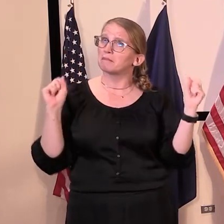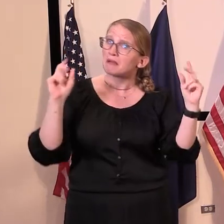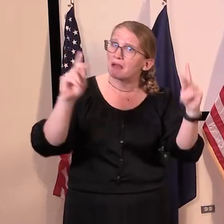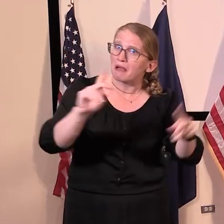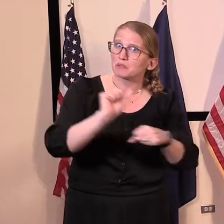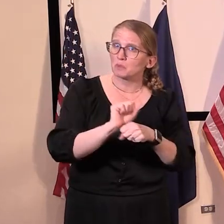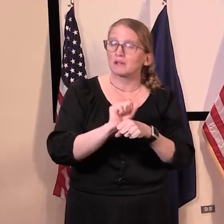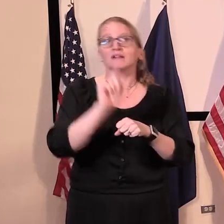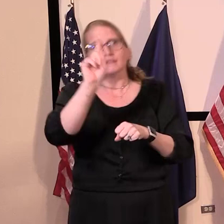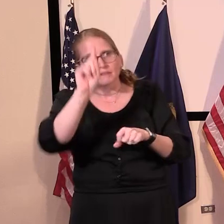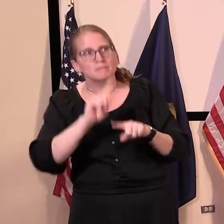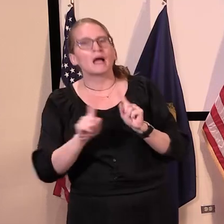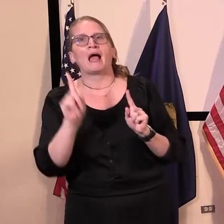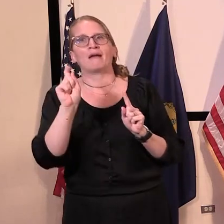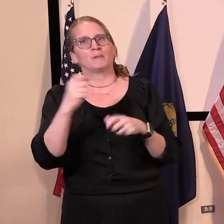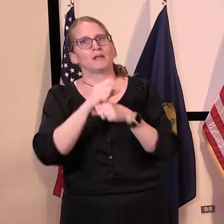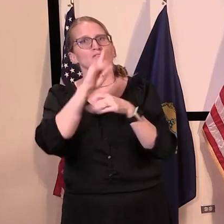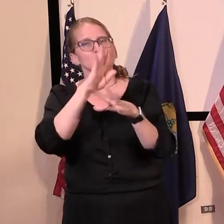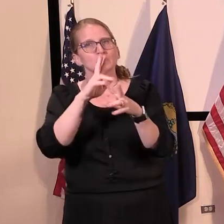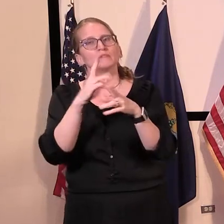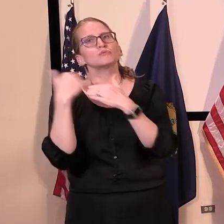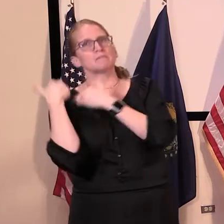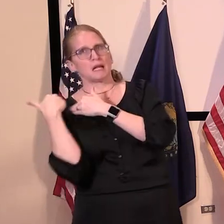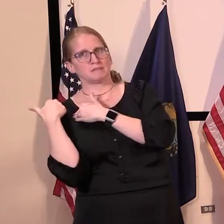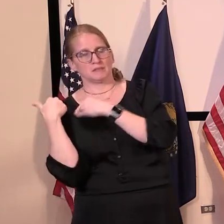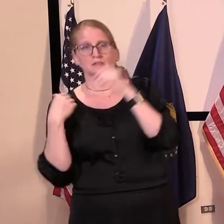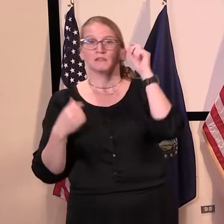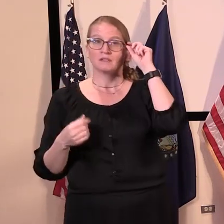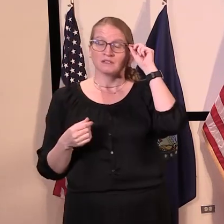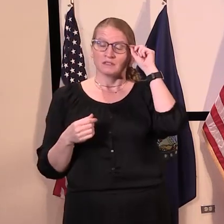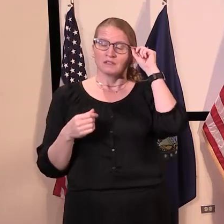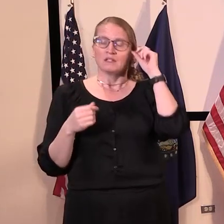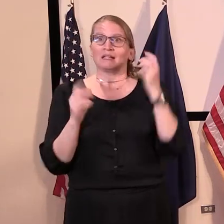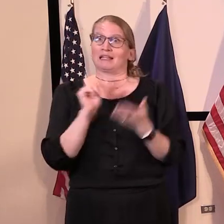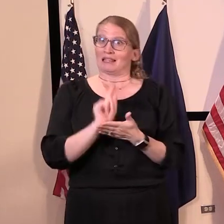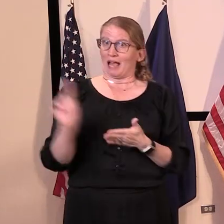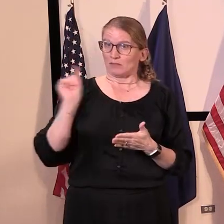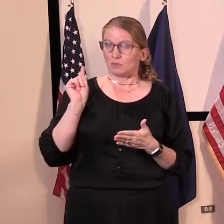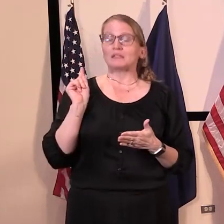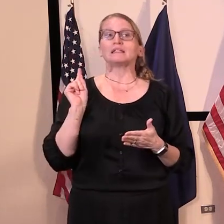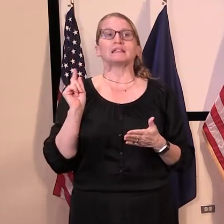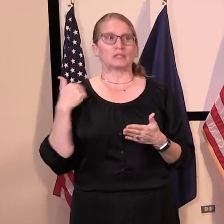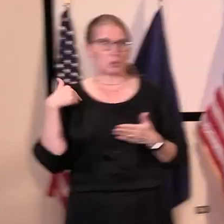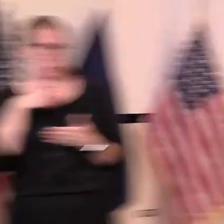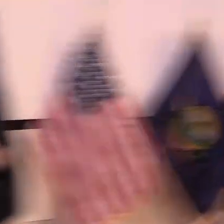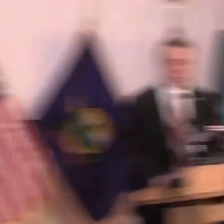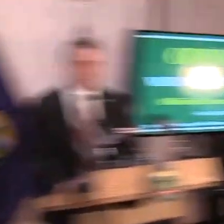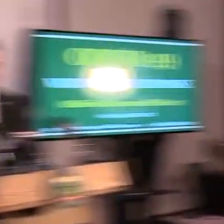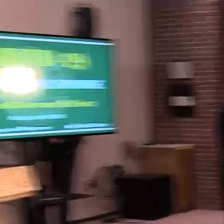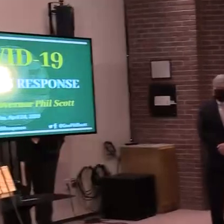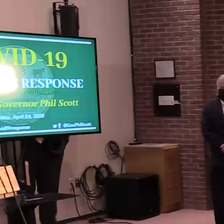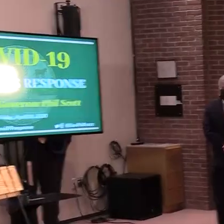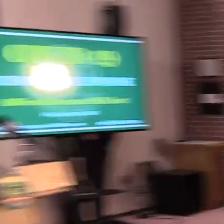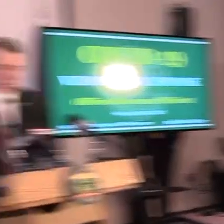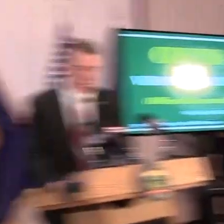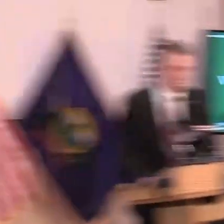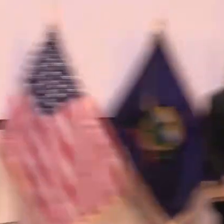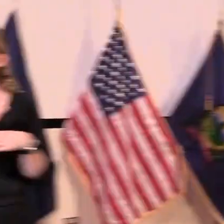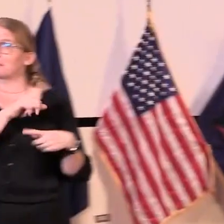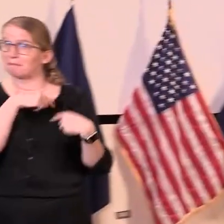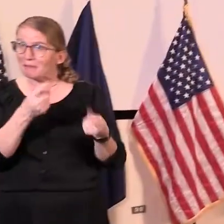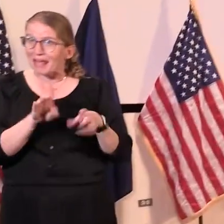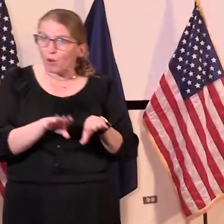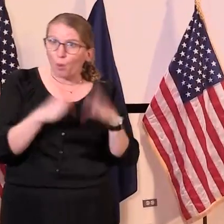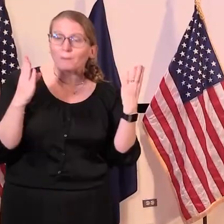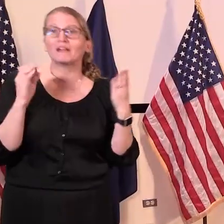every one of us to do so. As my order laid out last week, whether your business has been open or is newly opened,